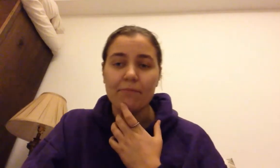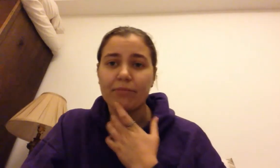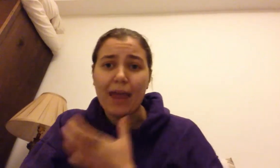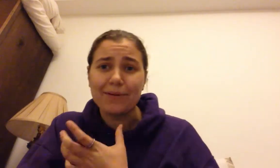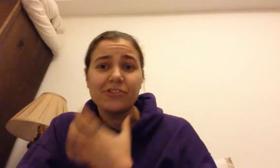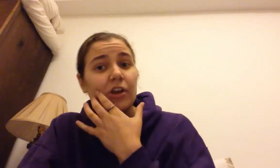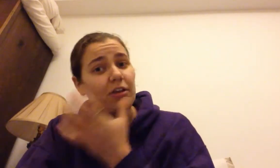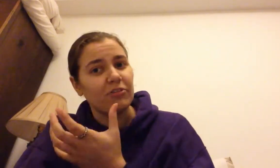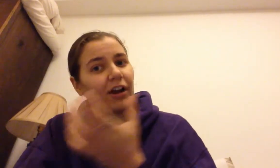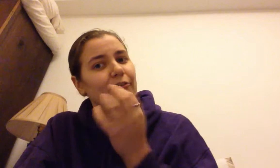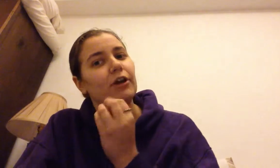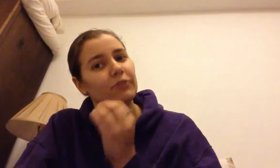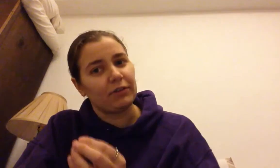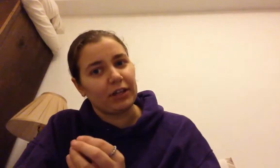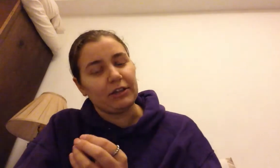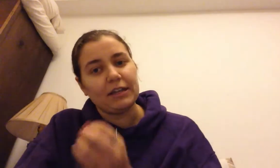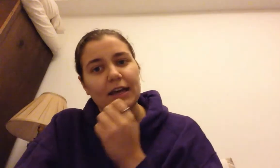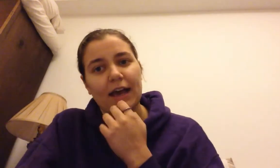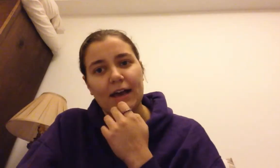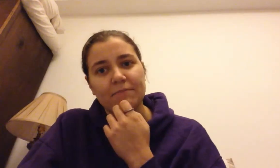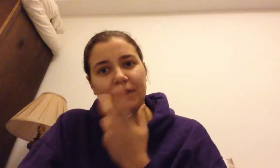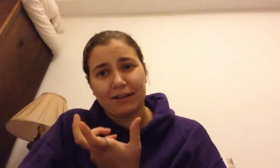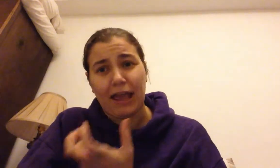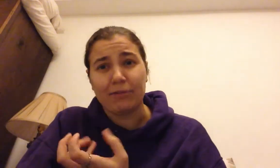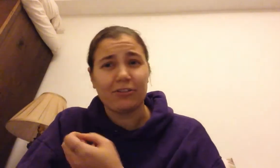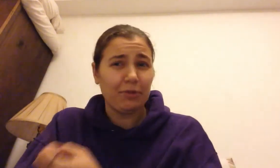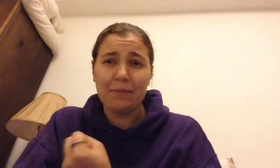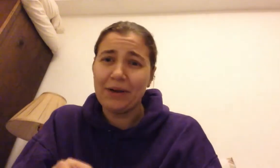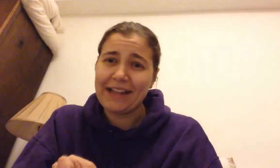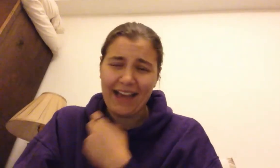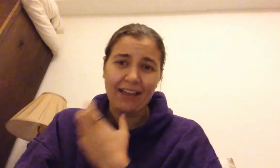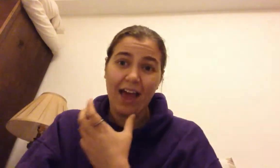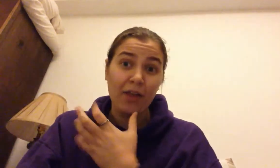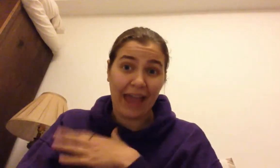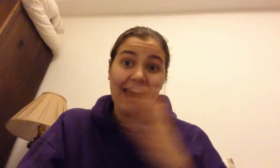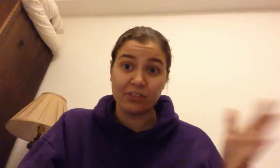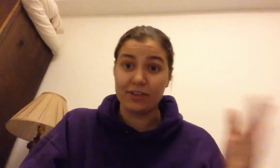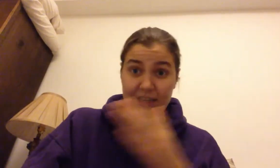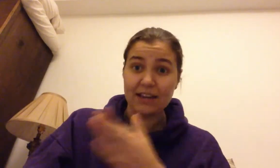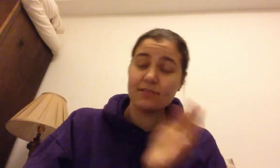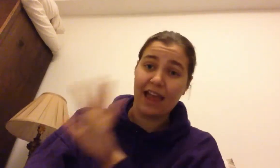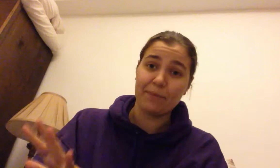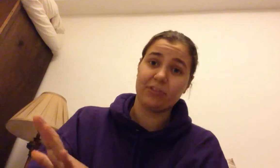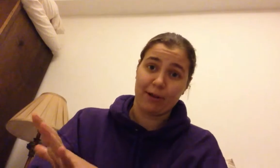Cambridge, human geography, really, really good. Um, and Cambridge, it's really pretty. I like the cities, Cambridge is my favorite.